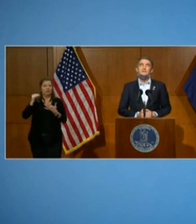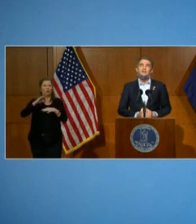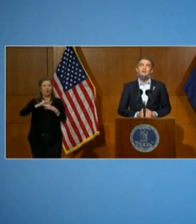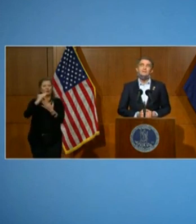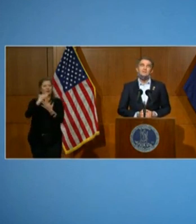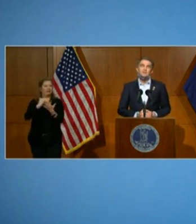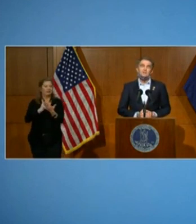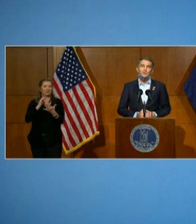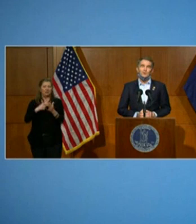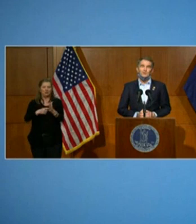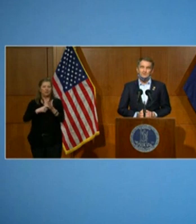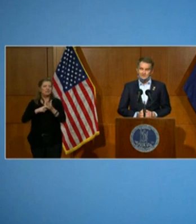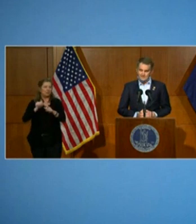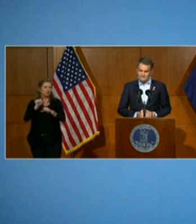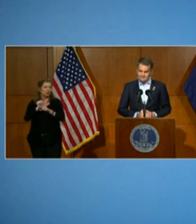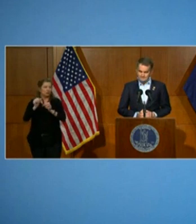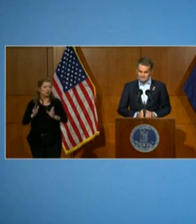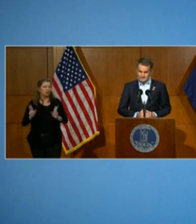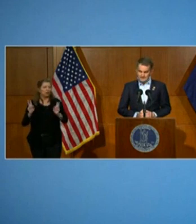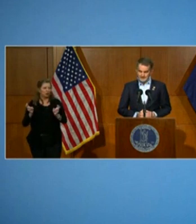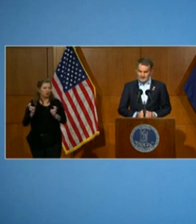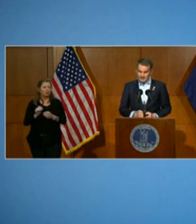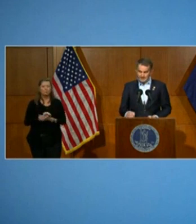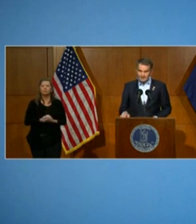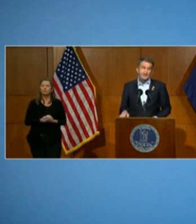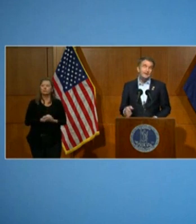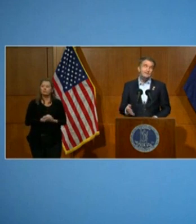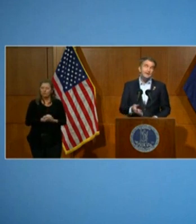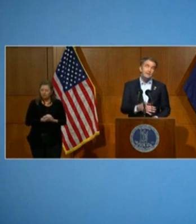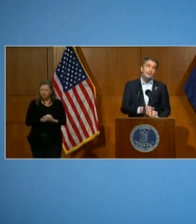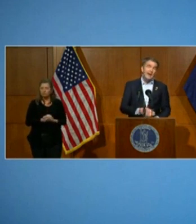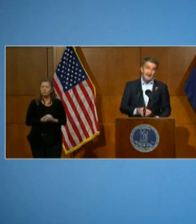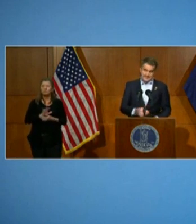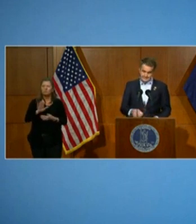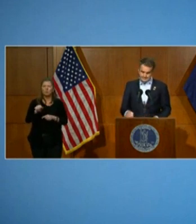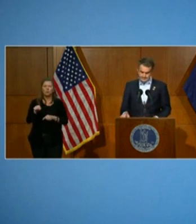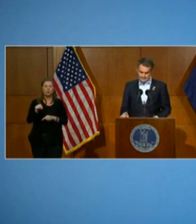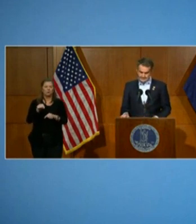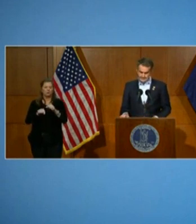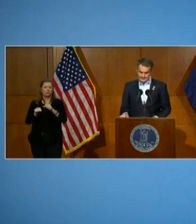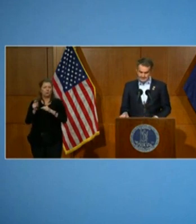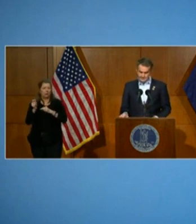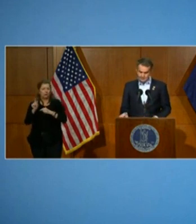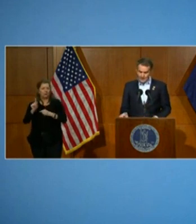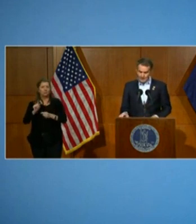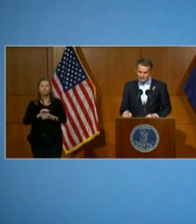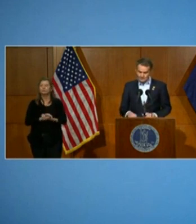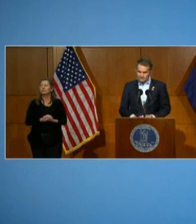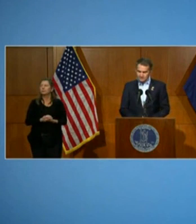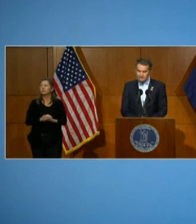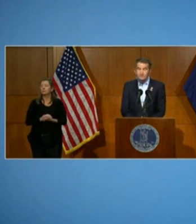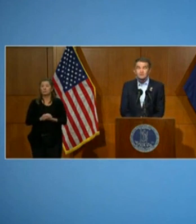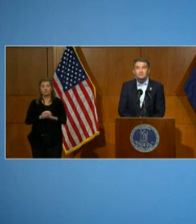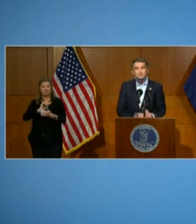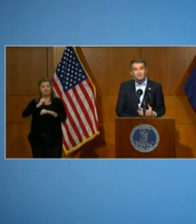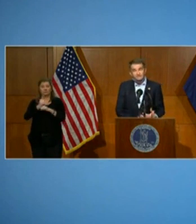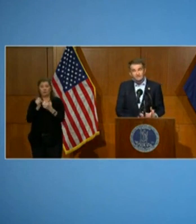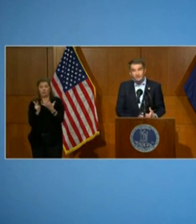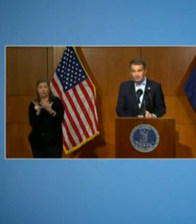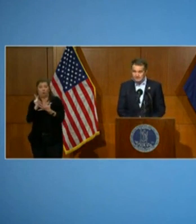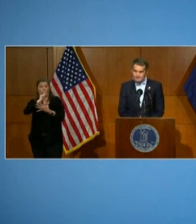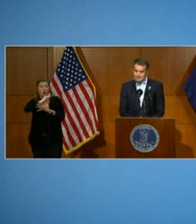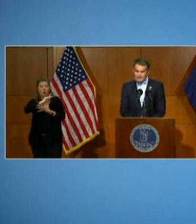list of essential workers. Now, let me take a step back. This prioritization is